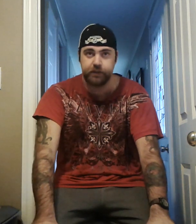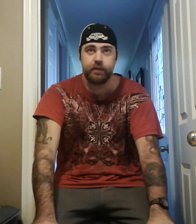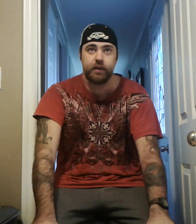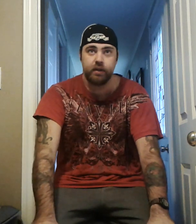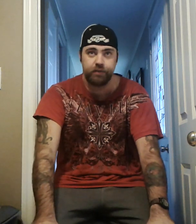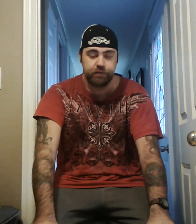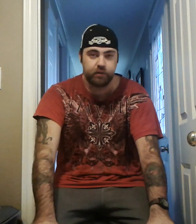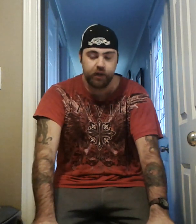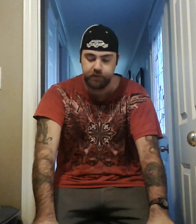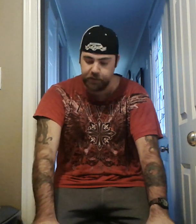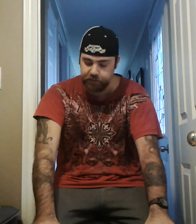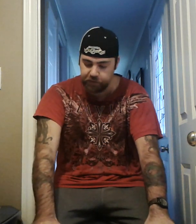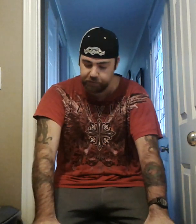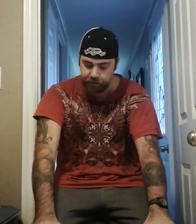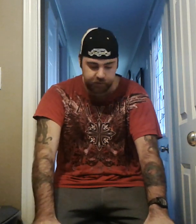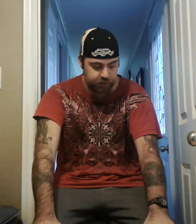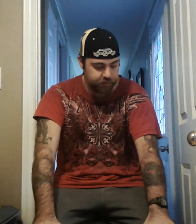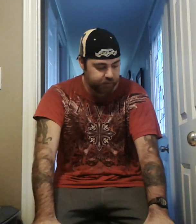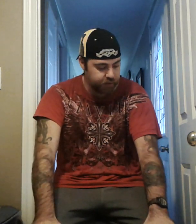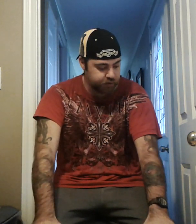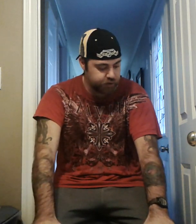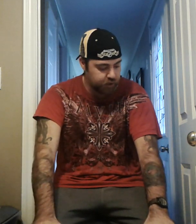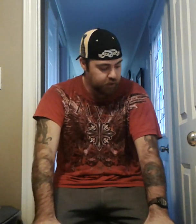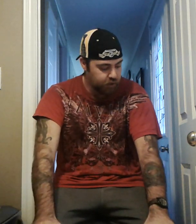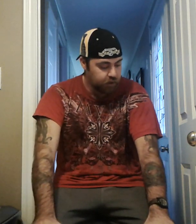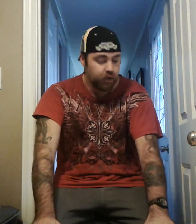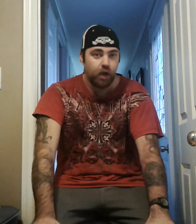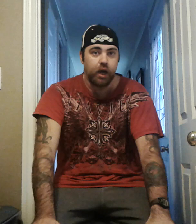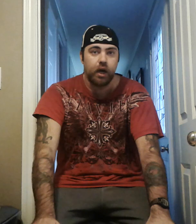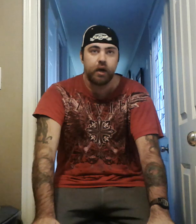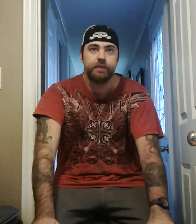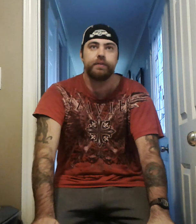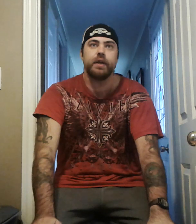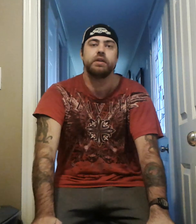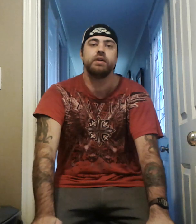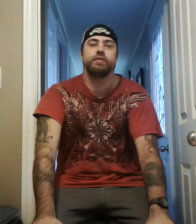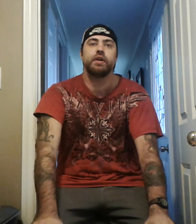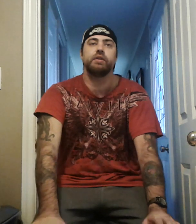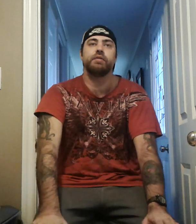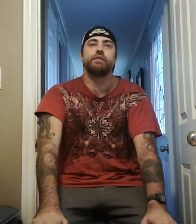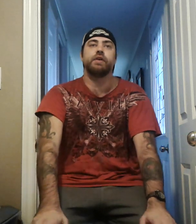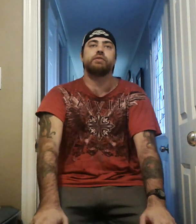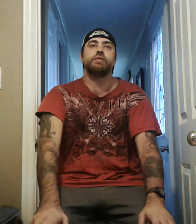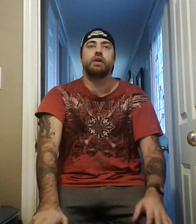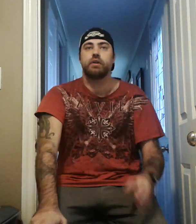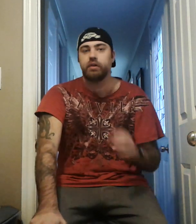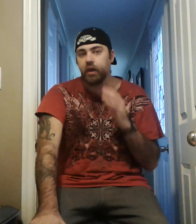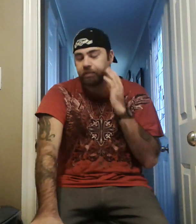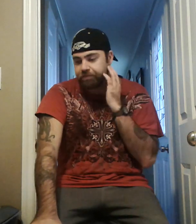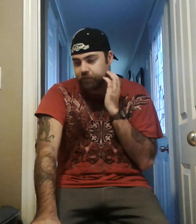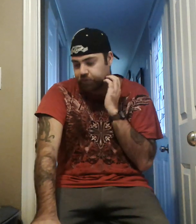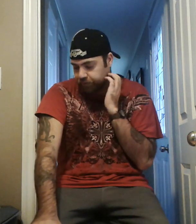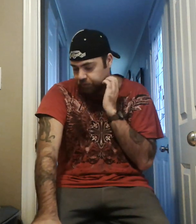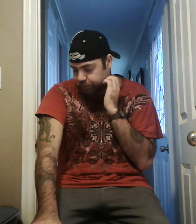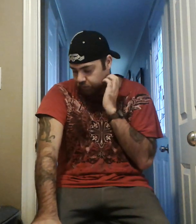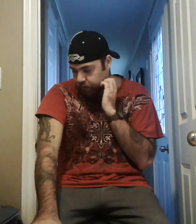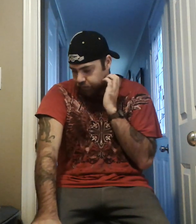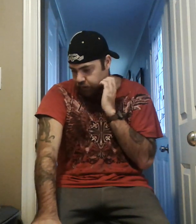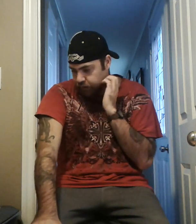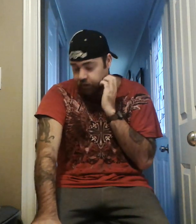that did subscribe to me so far, say it so much, uh, thank you, thank you very much for that, um, for subscribing, and